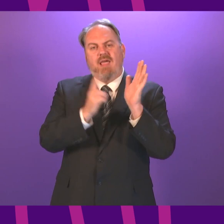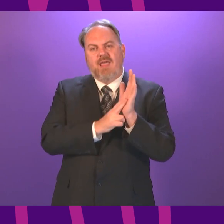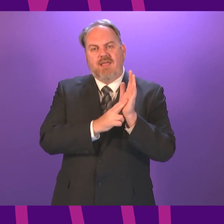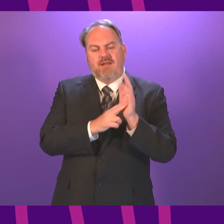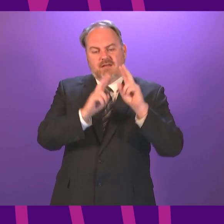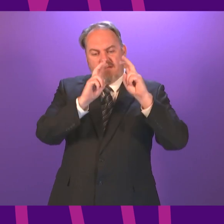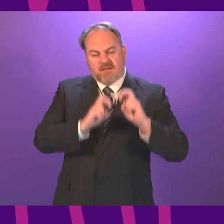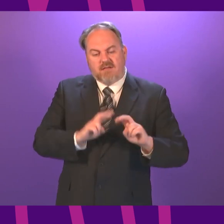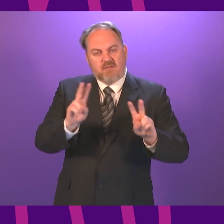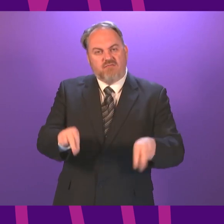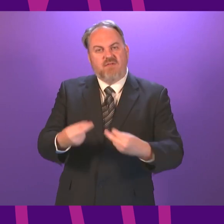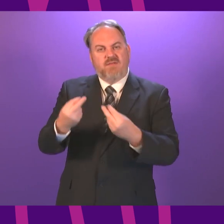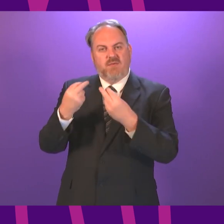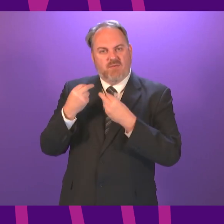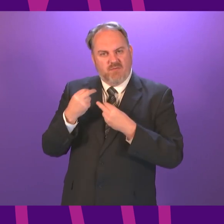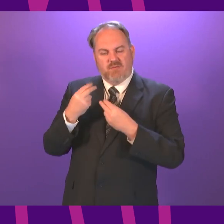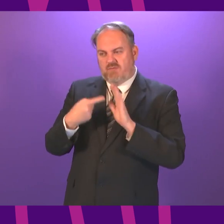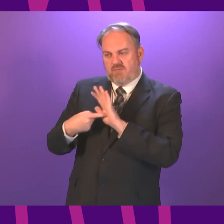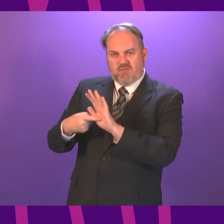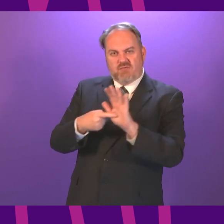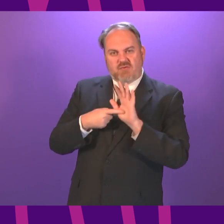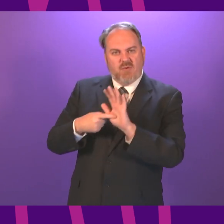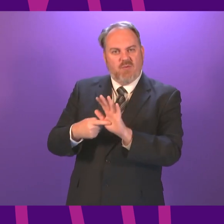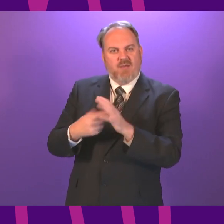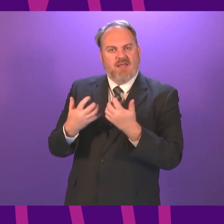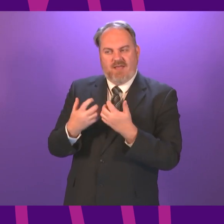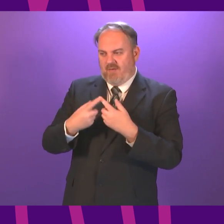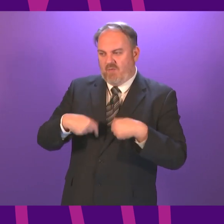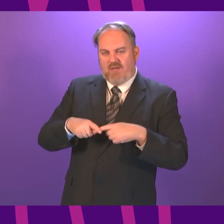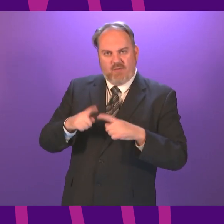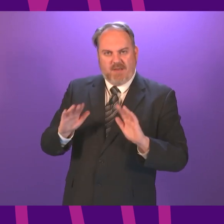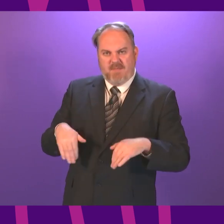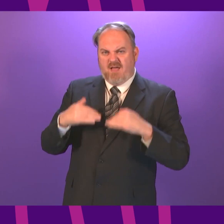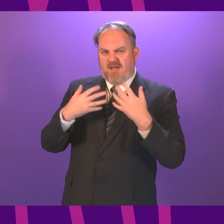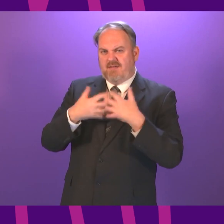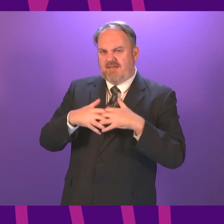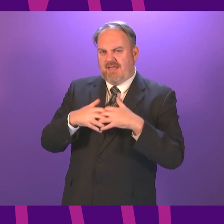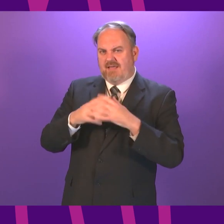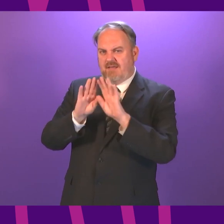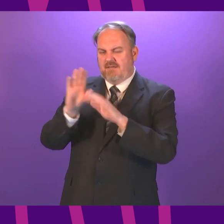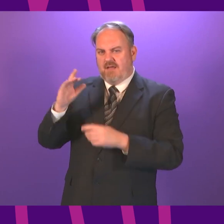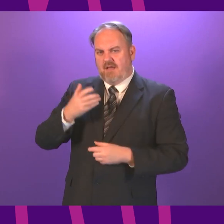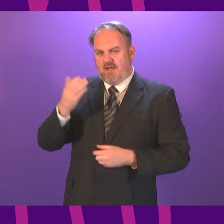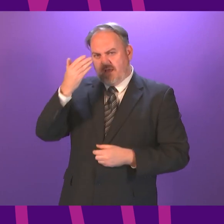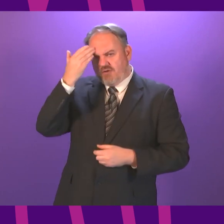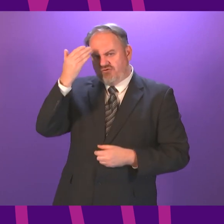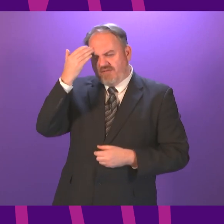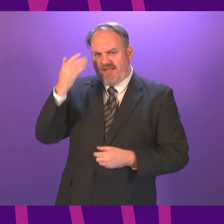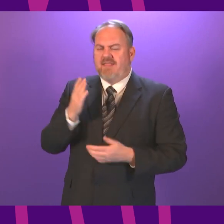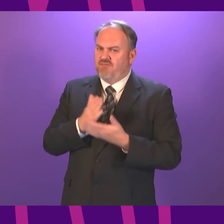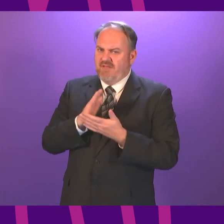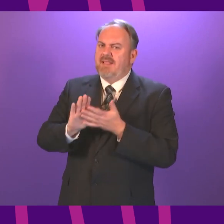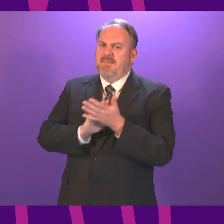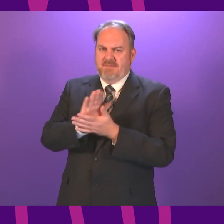to realise the economic potential of becoming a high-tech nation but also crucially we